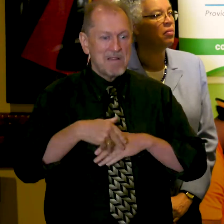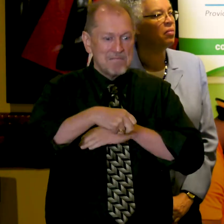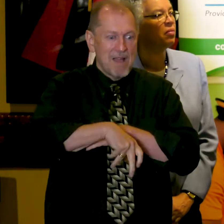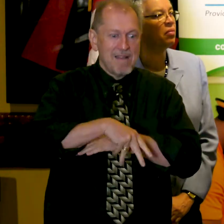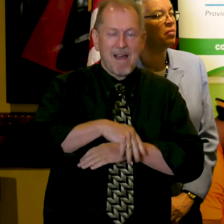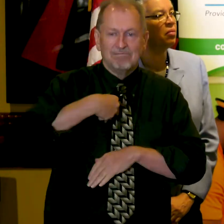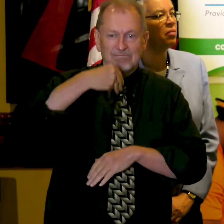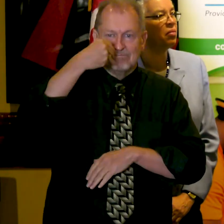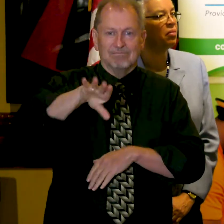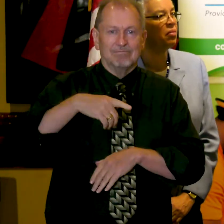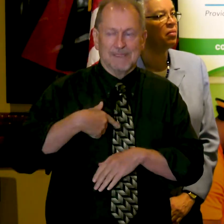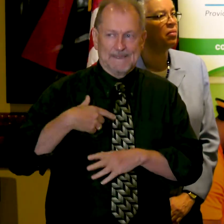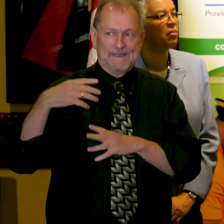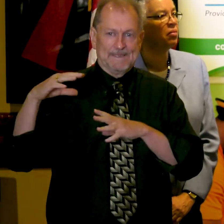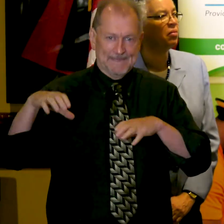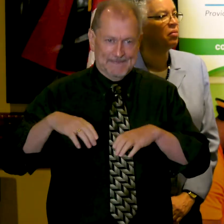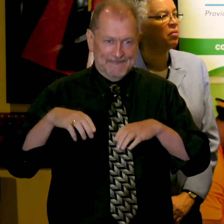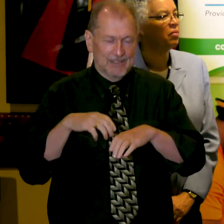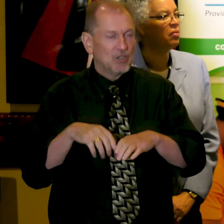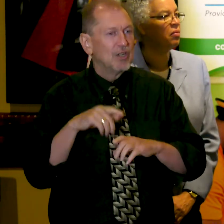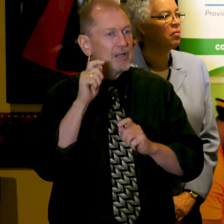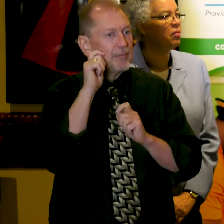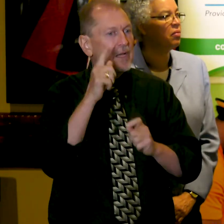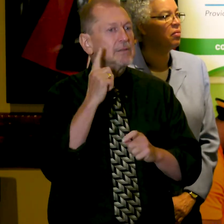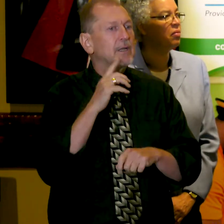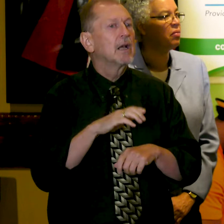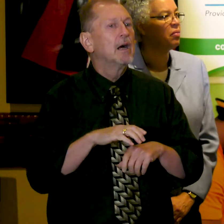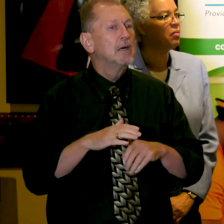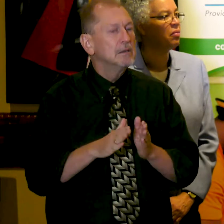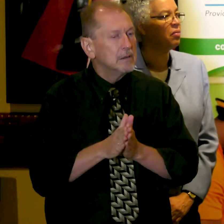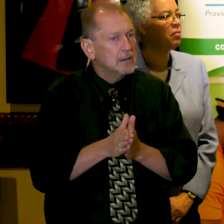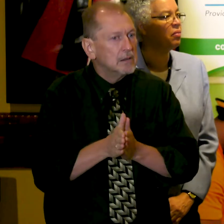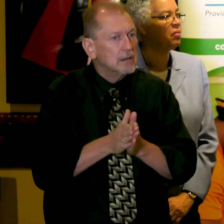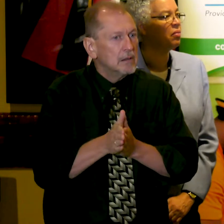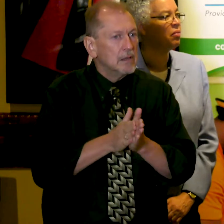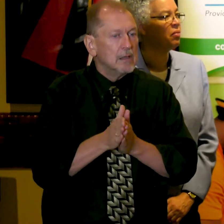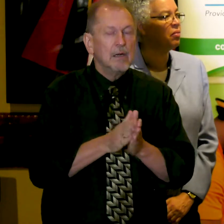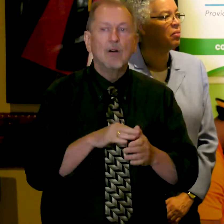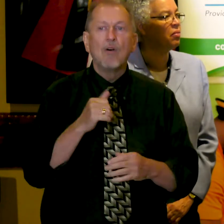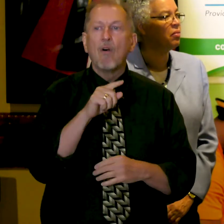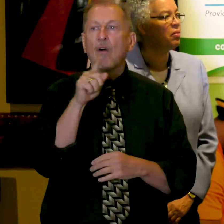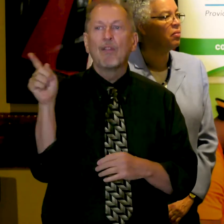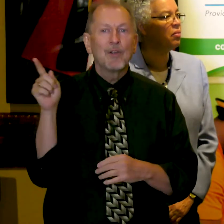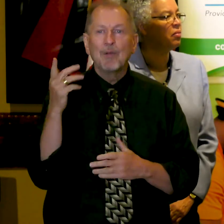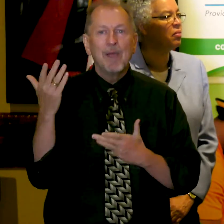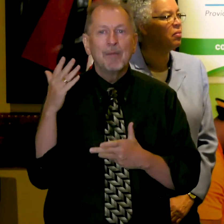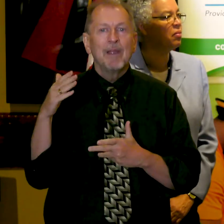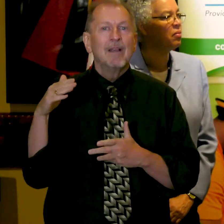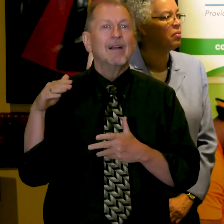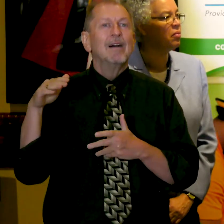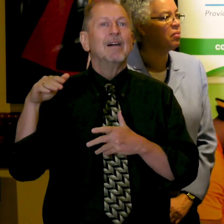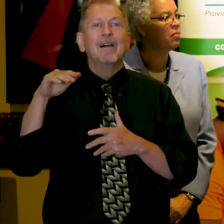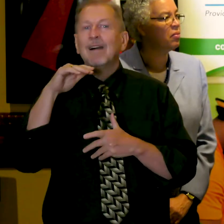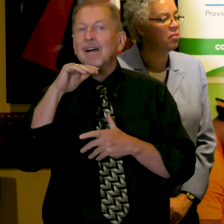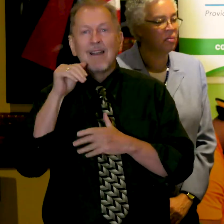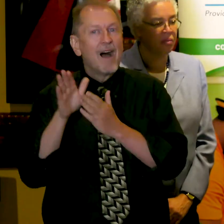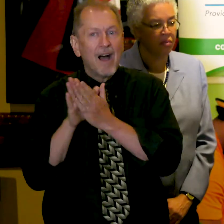really amazed me because I have not seen that anywhere else. So thank you, thank you, thank you.